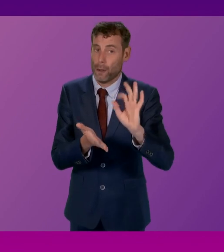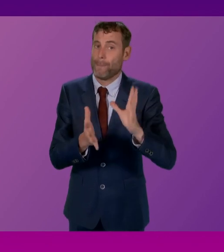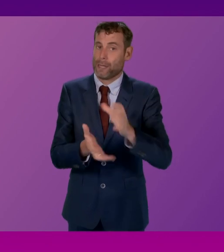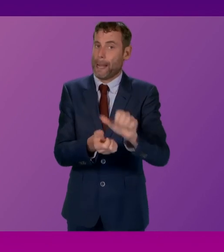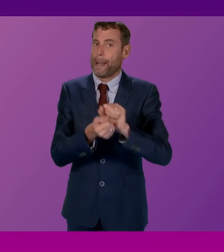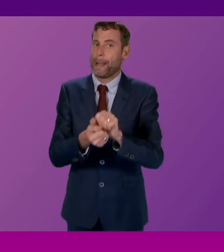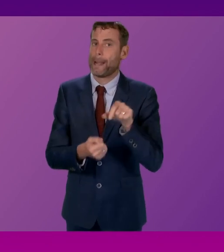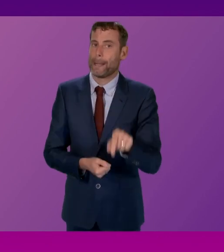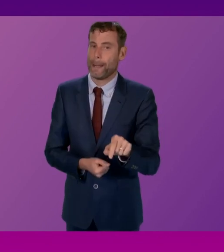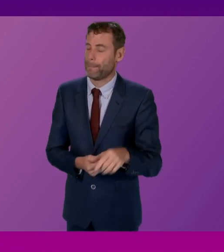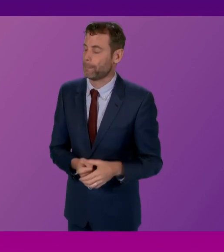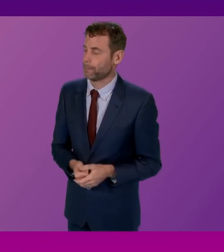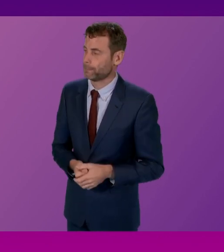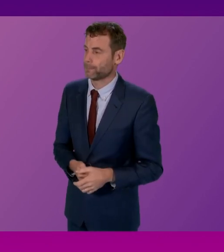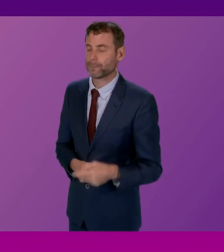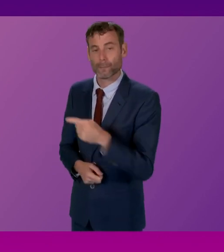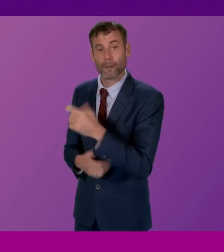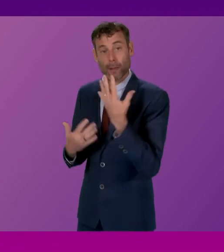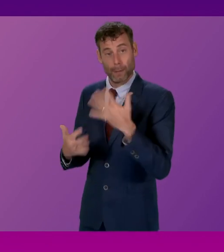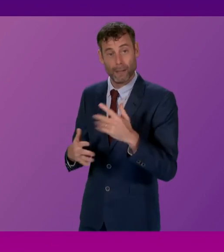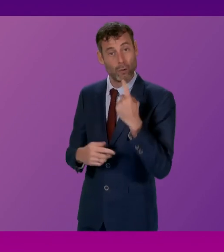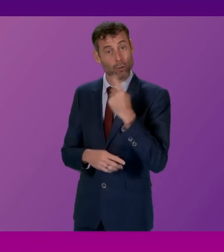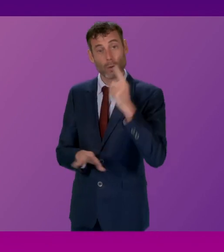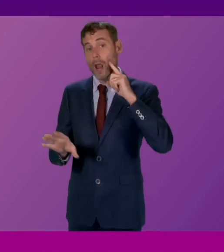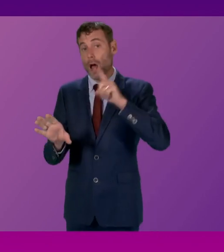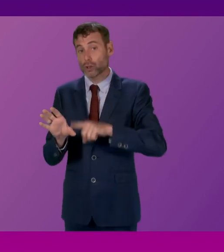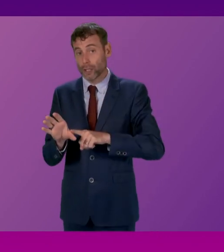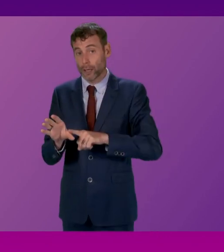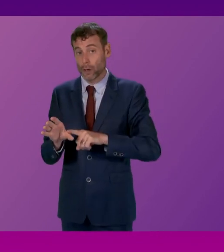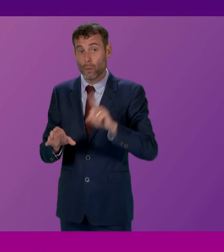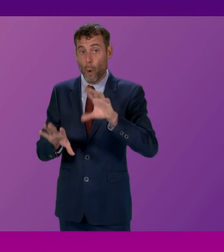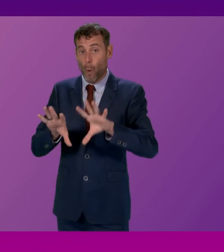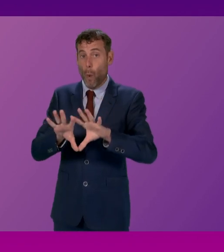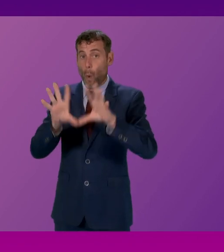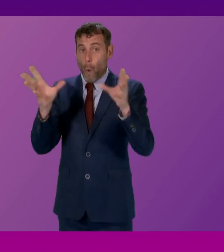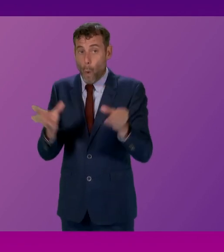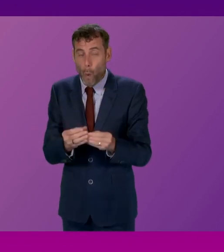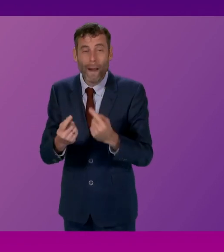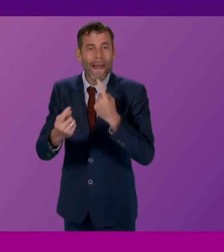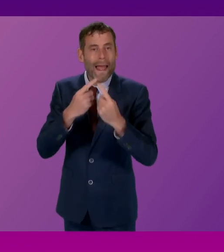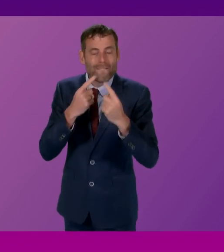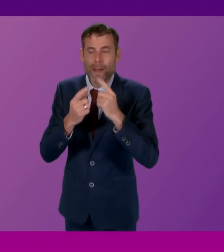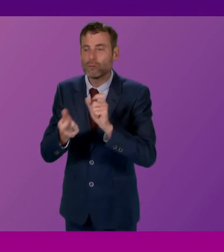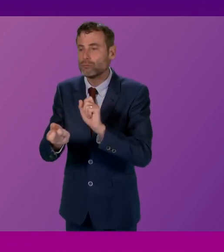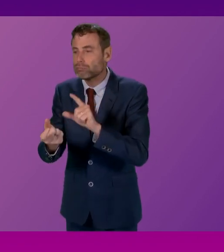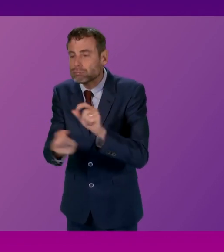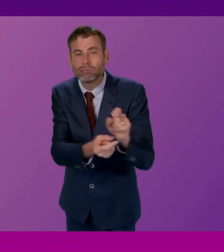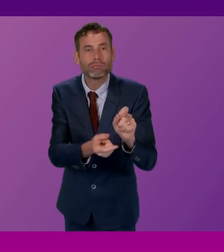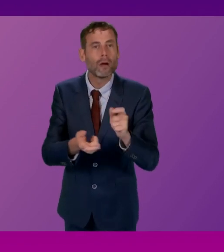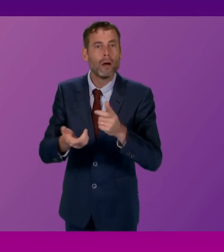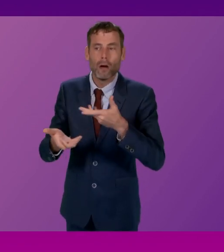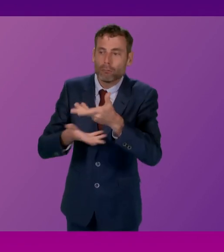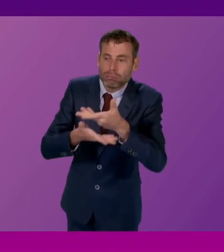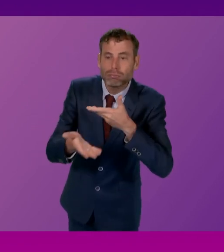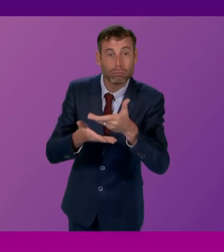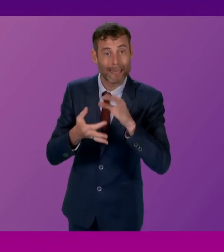December last year, this is a quote, all recorded information that is held by ministers or officials that relates to the